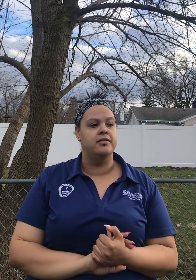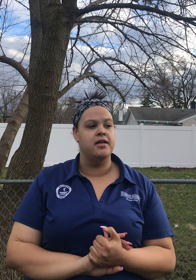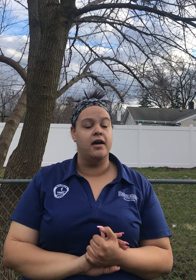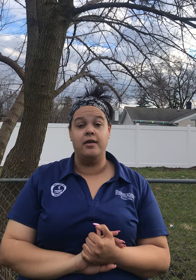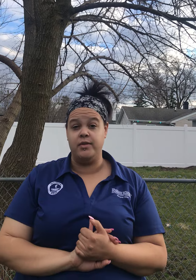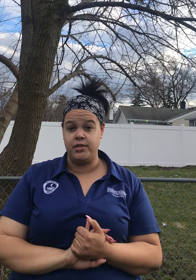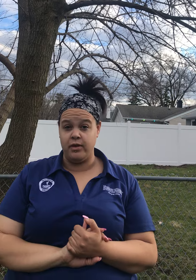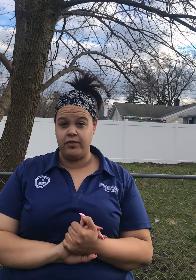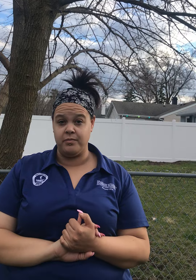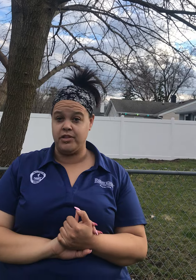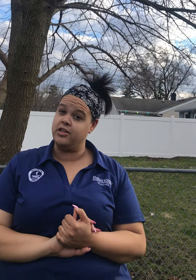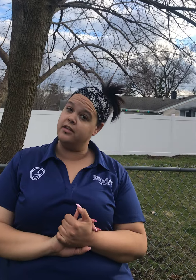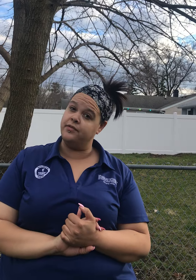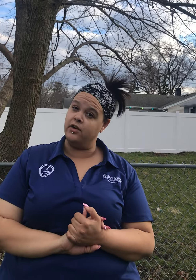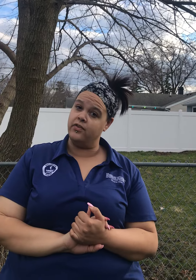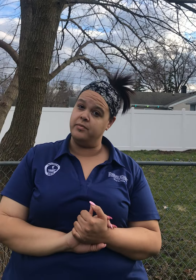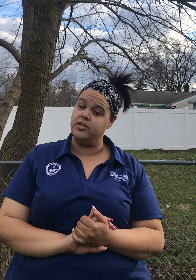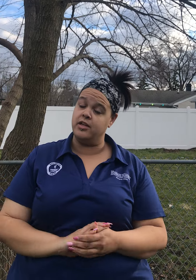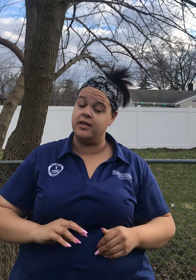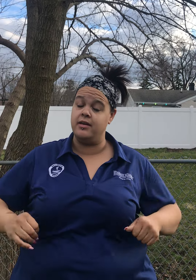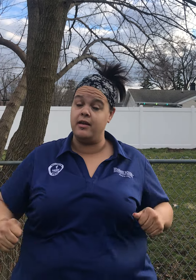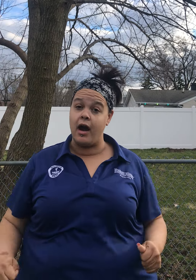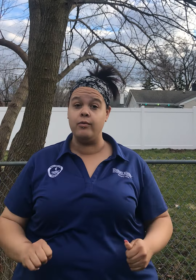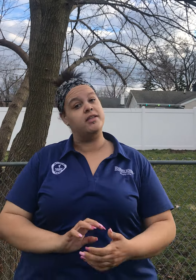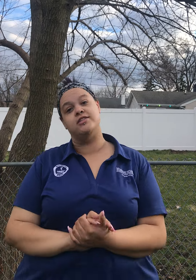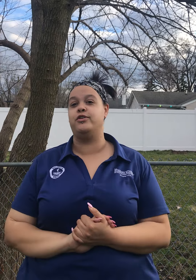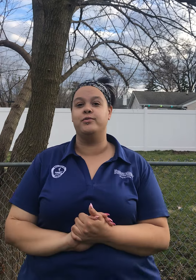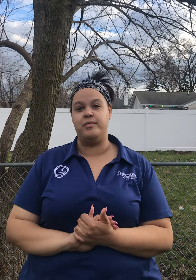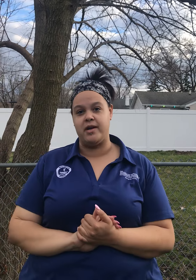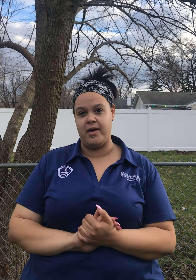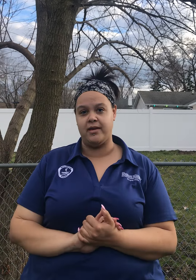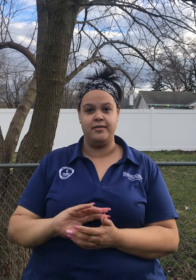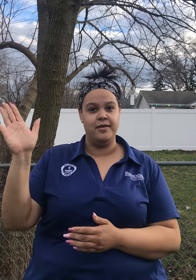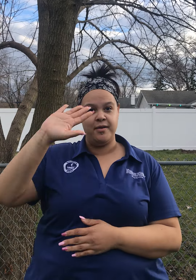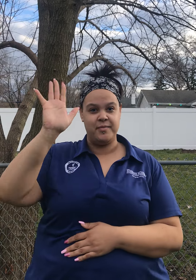and I miss you all very much and I love you all very much and I cannot wait to see you when we come back bye bye